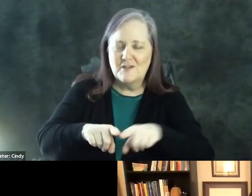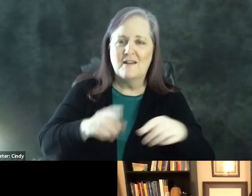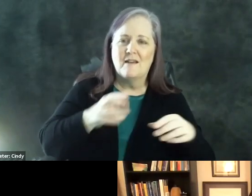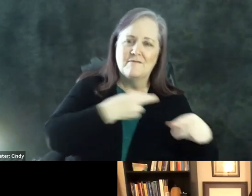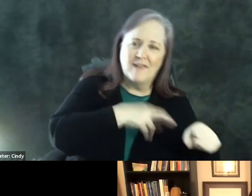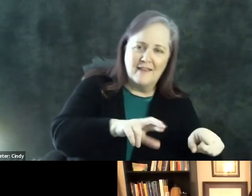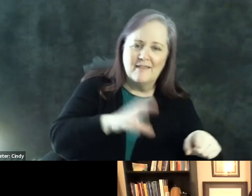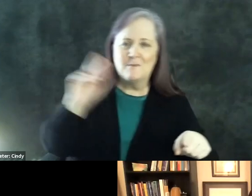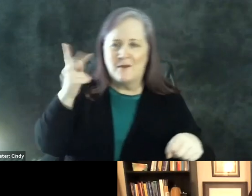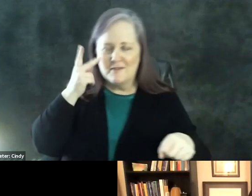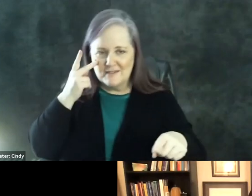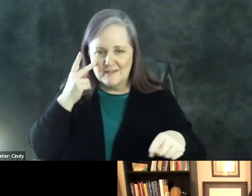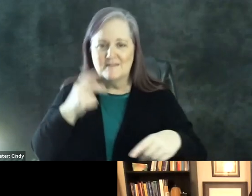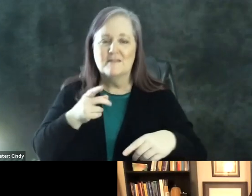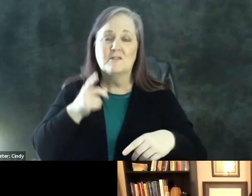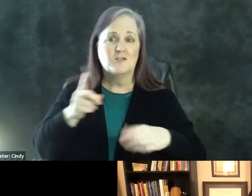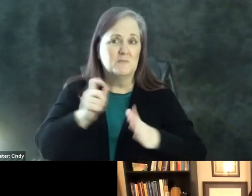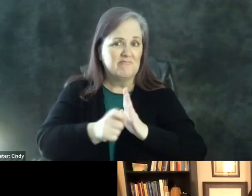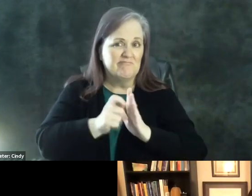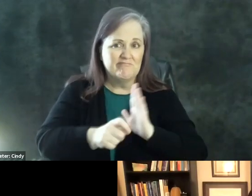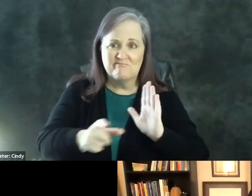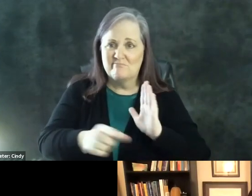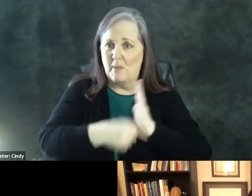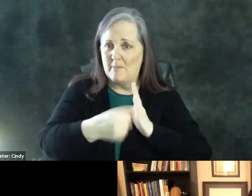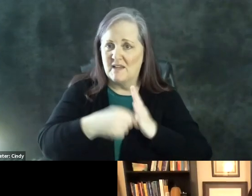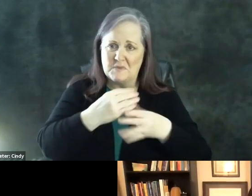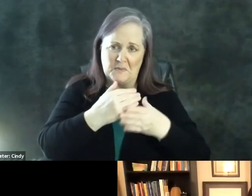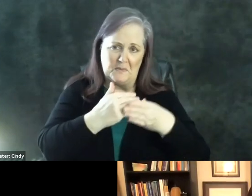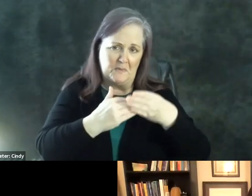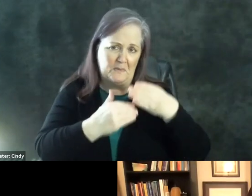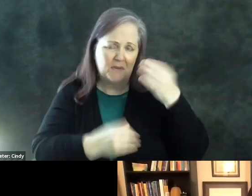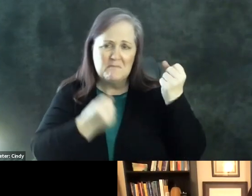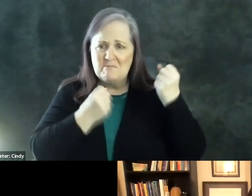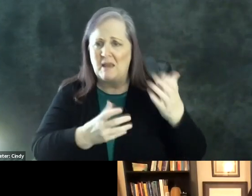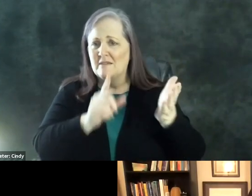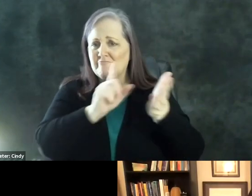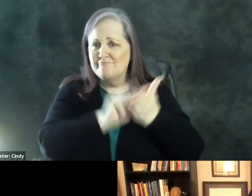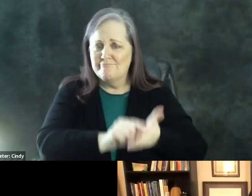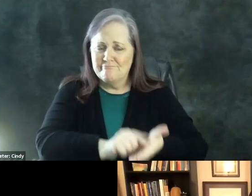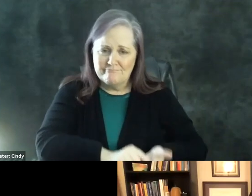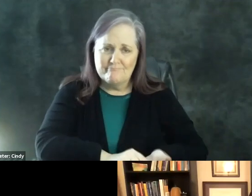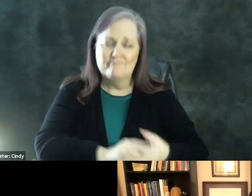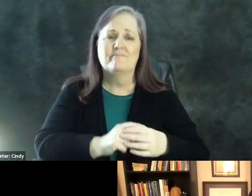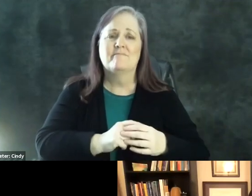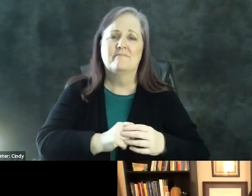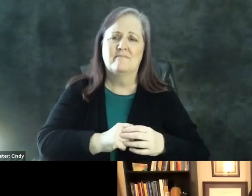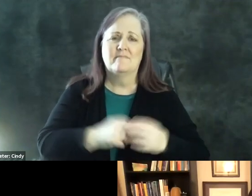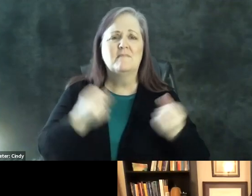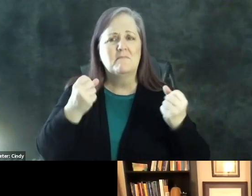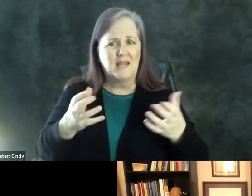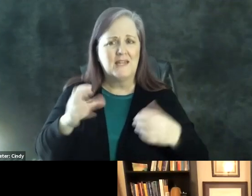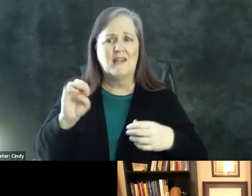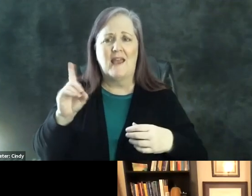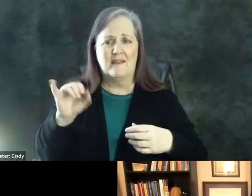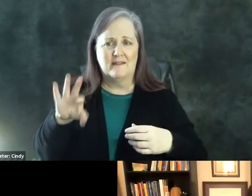published in the Journal of Communication and Religion, Journal of Communication Inquiry, the Journal of Religion, Media and Digital Culture, and a number of edited volumes,